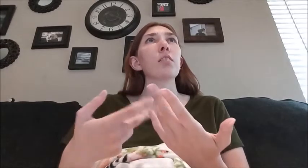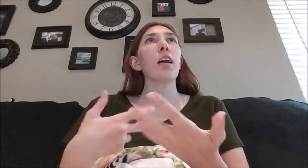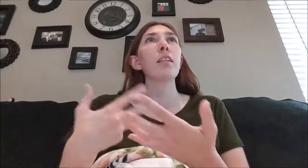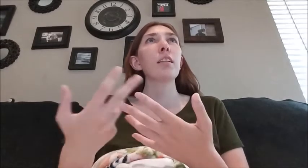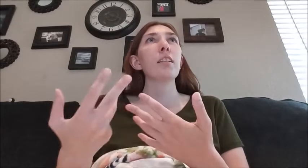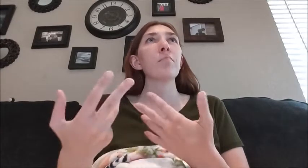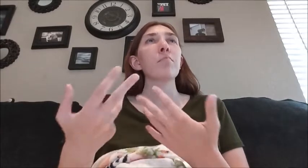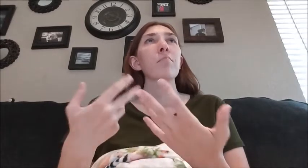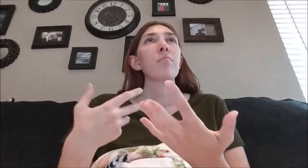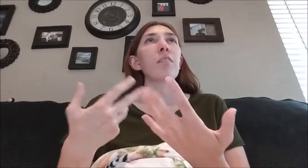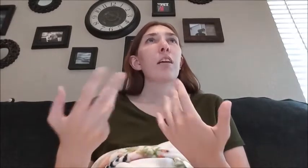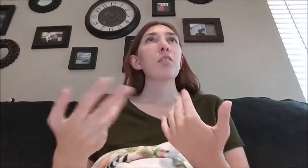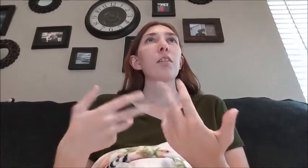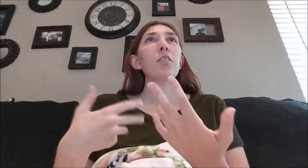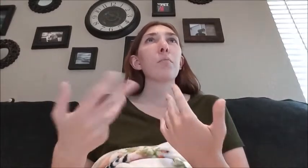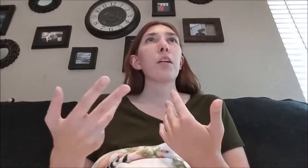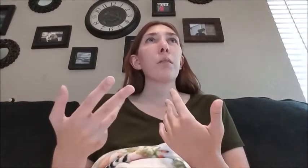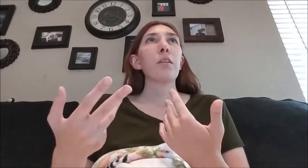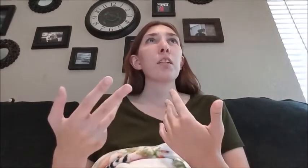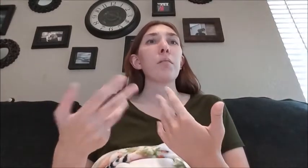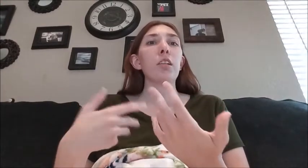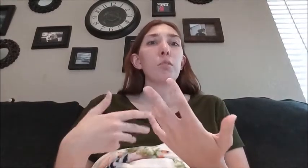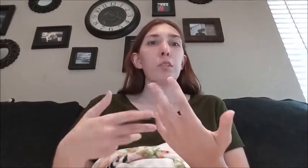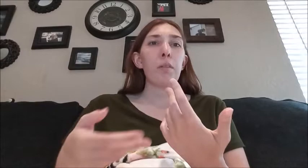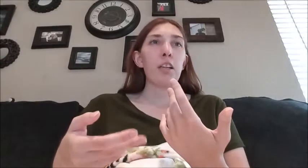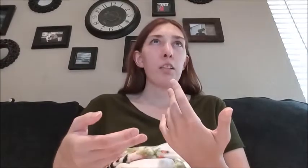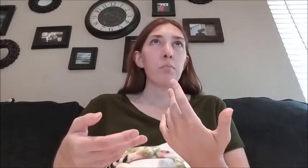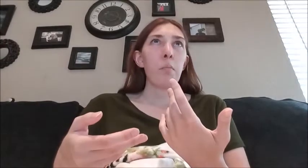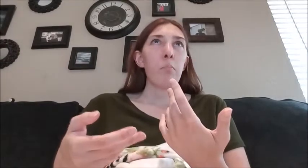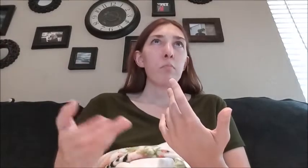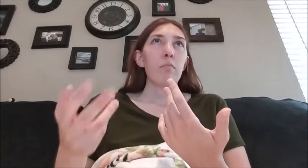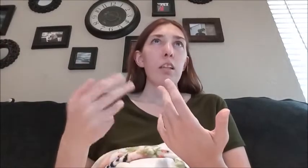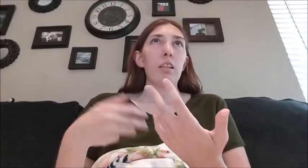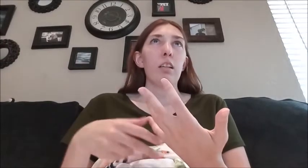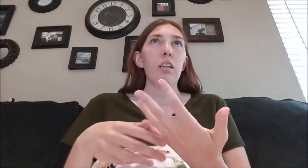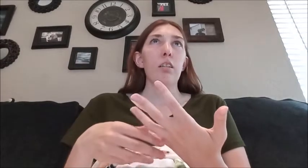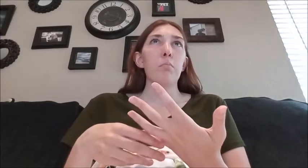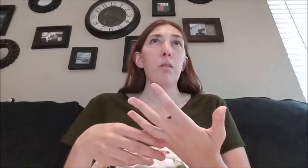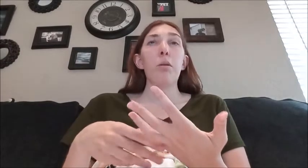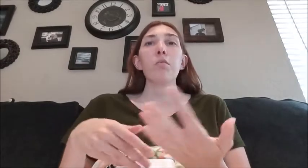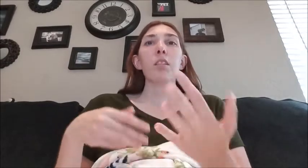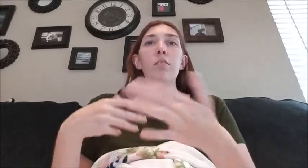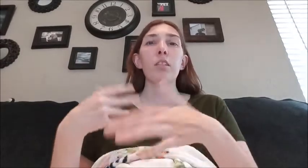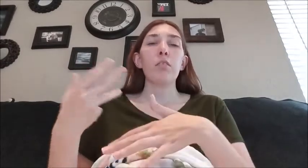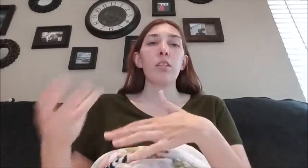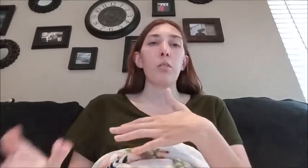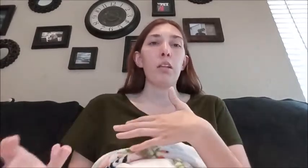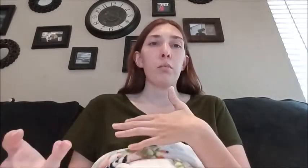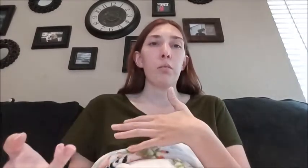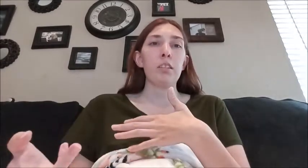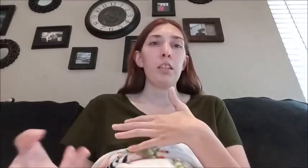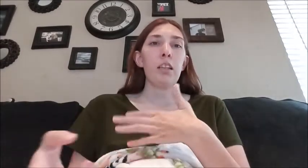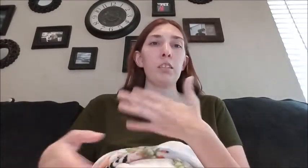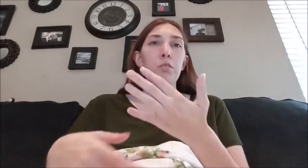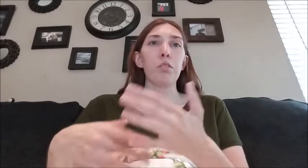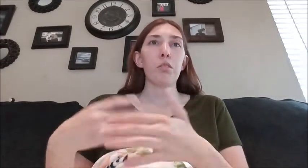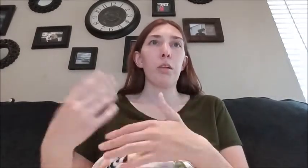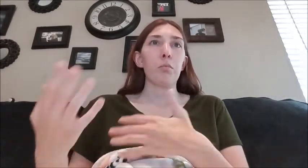was kind of like I was doing a little better by Wednesday but not too much better my mom was definitely doing a little better by Wednesday she was doing better